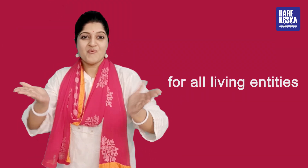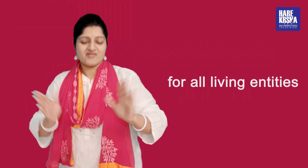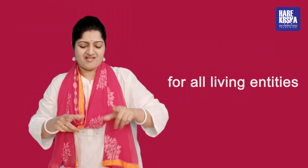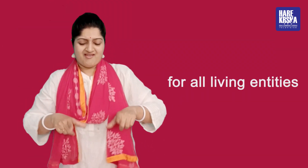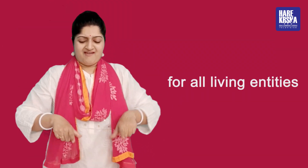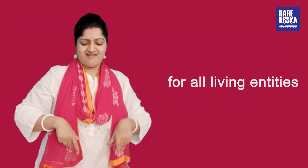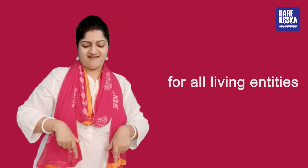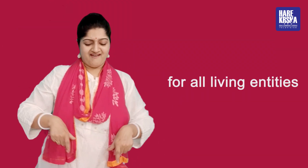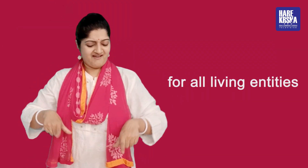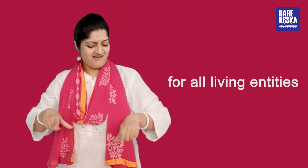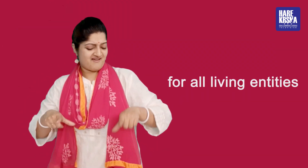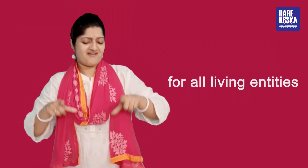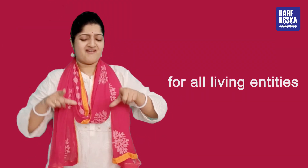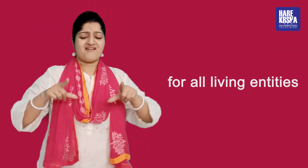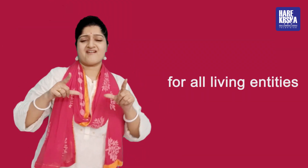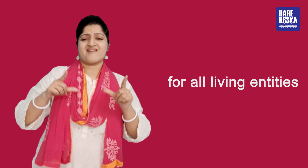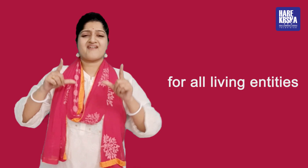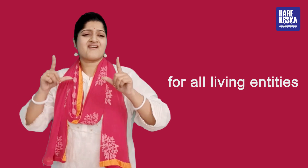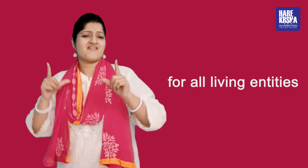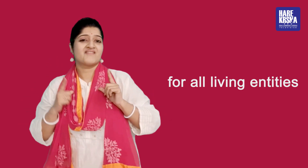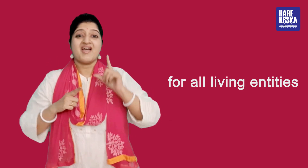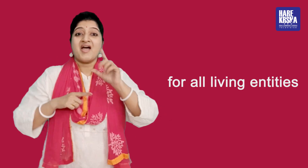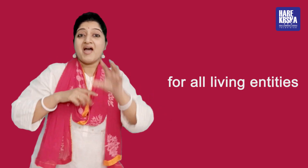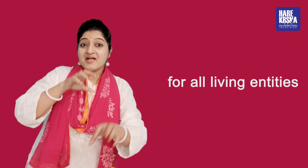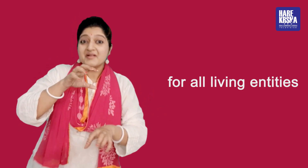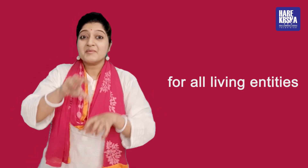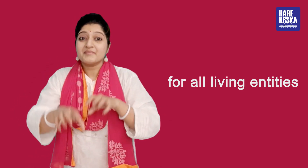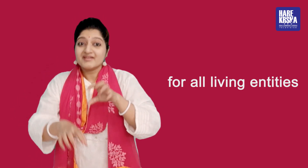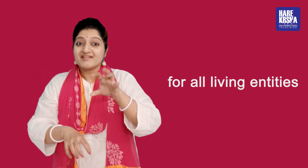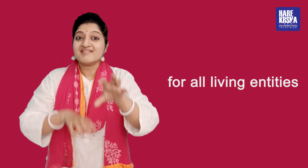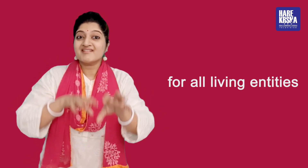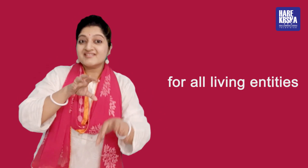living entities